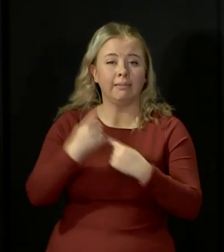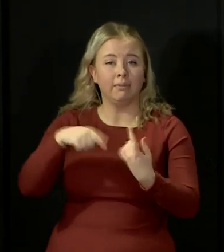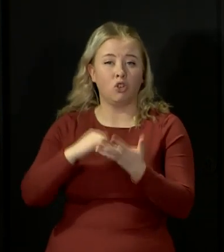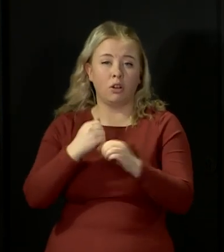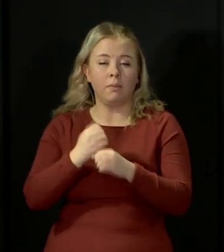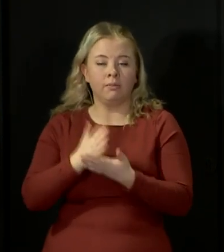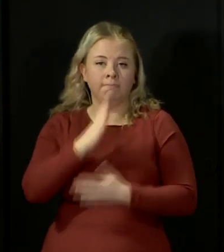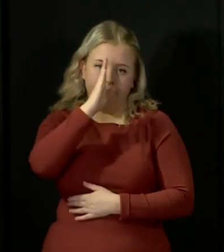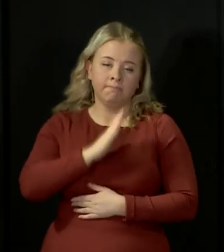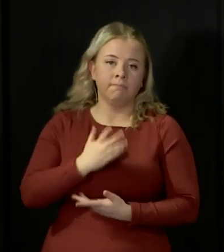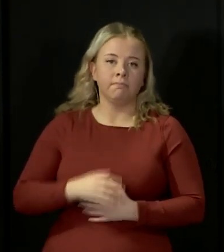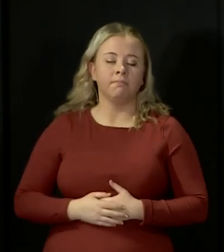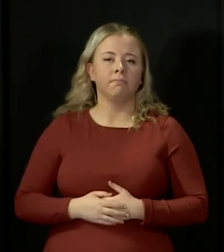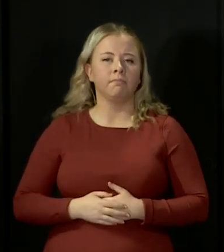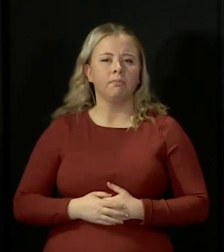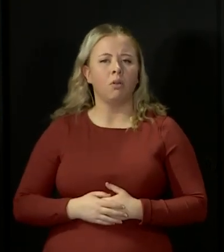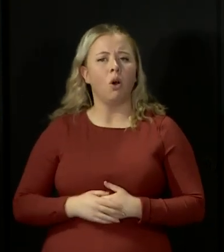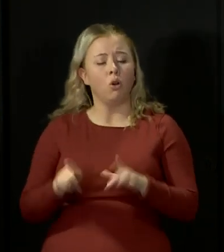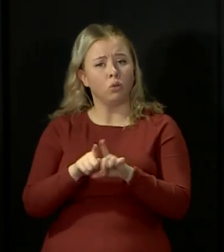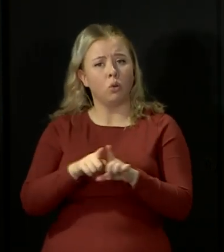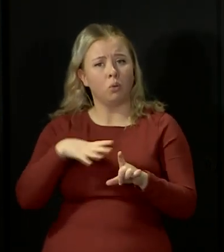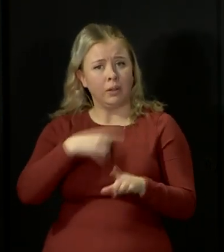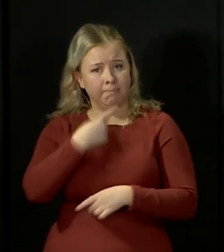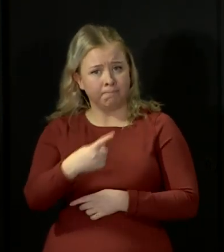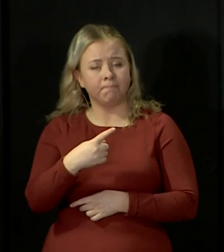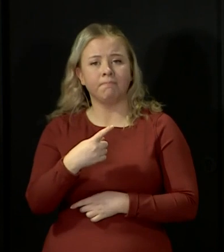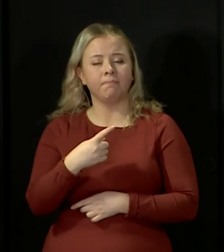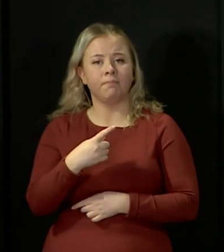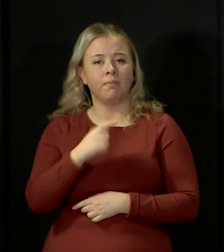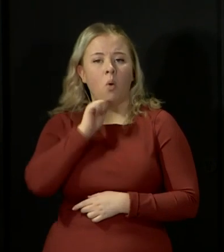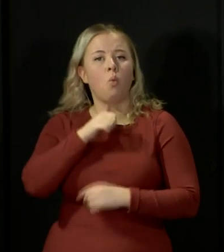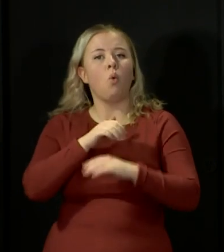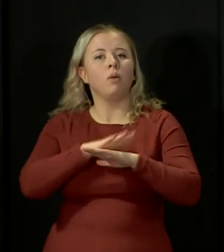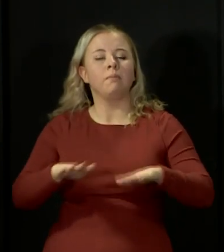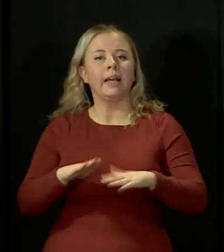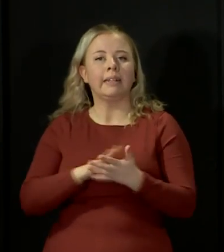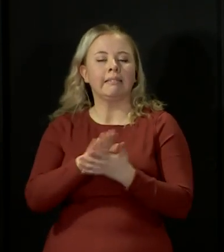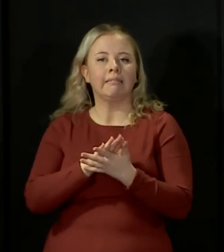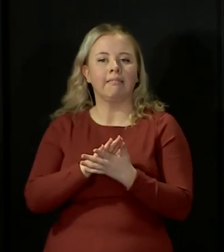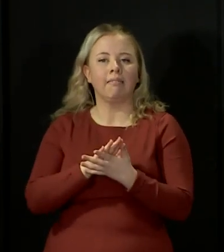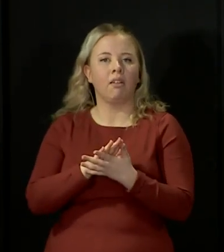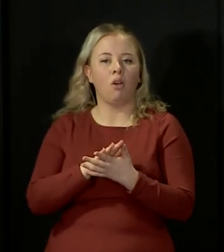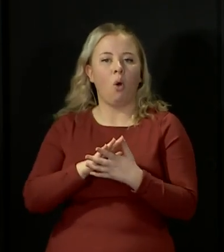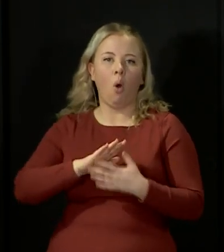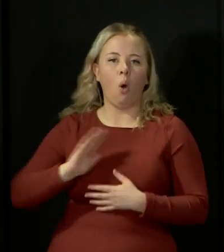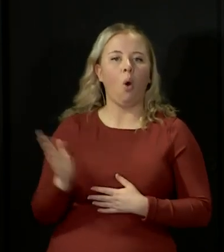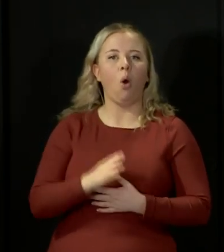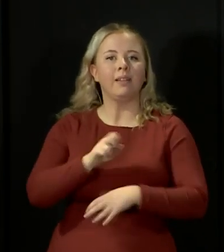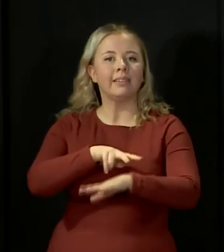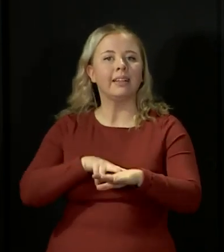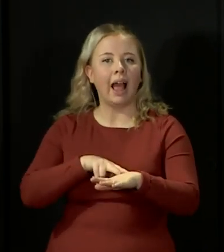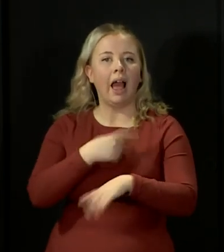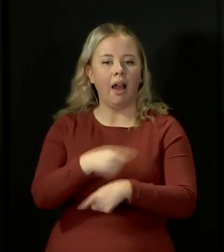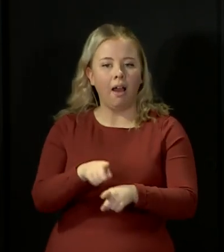Now, I should stress, and it is an important point to stress, that it will not necessarily be the case that all of these members of